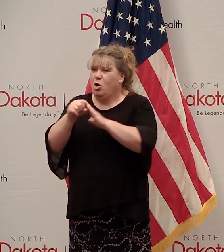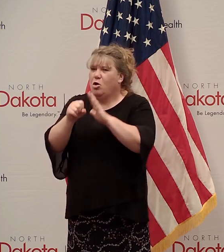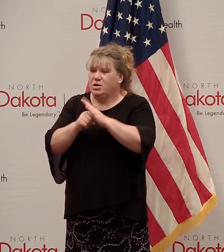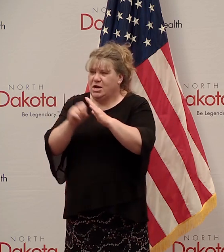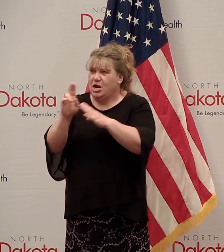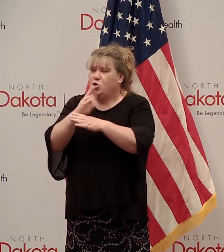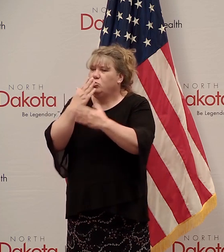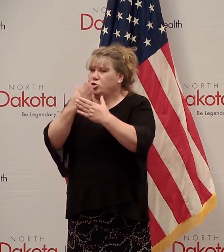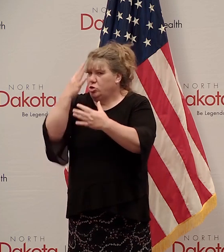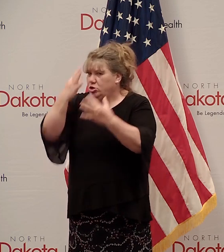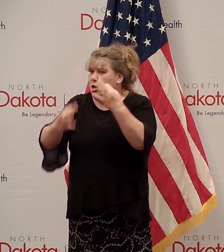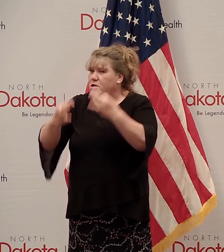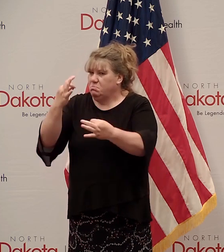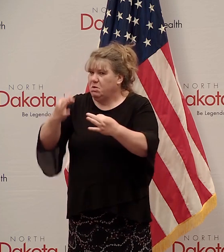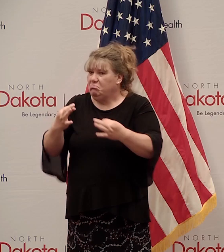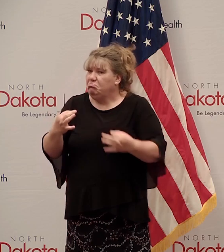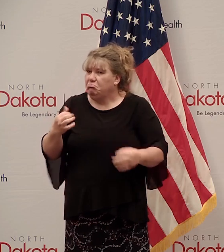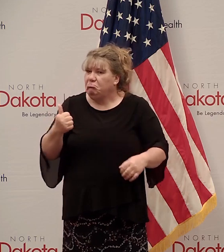have great judgment.